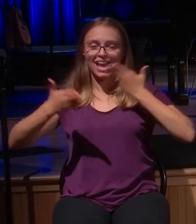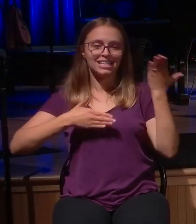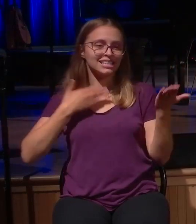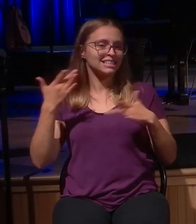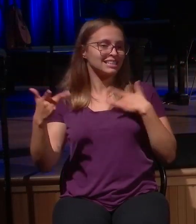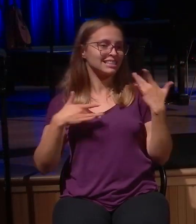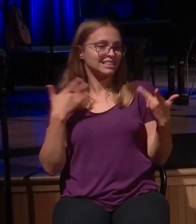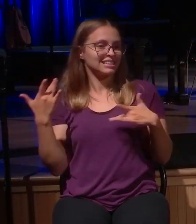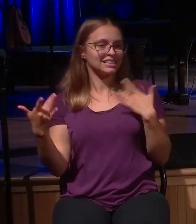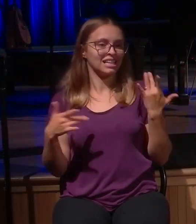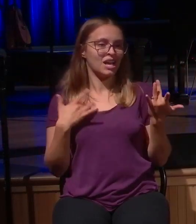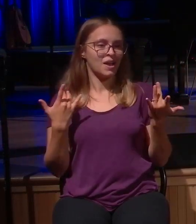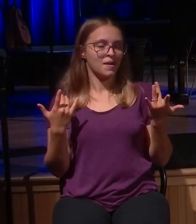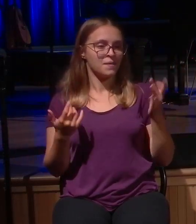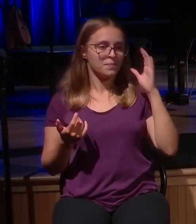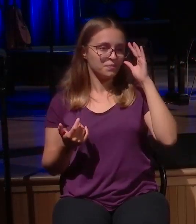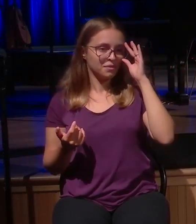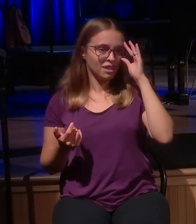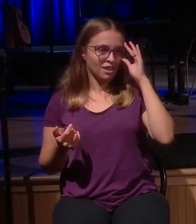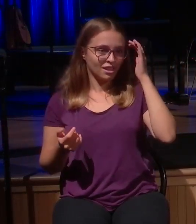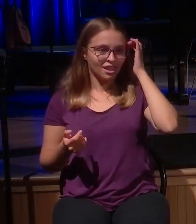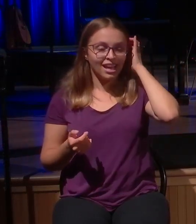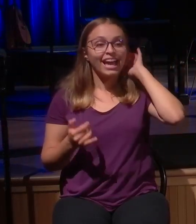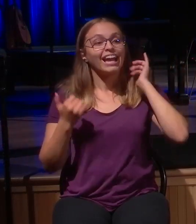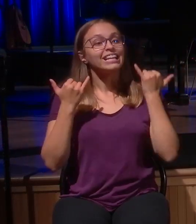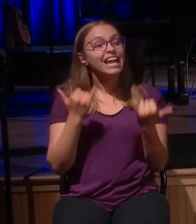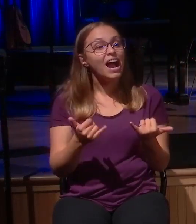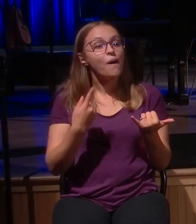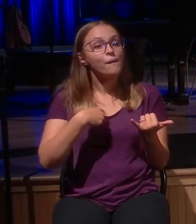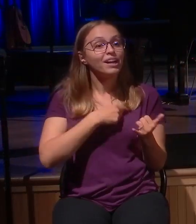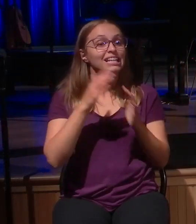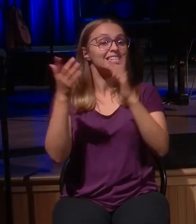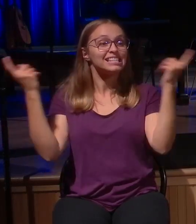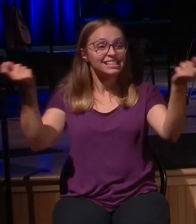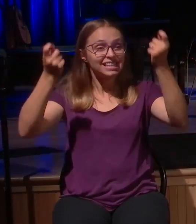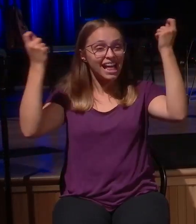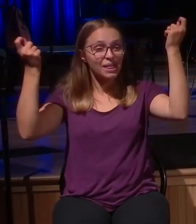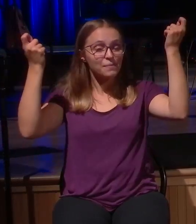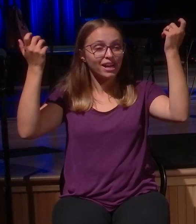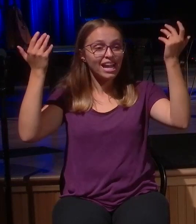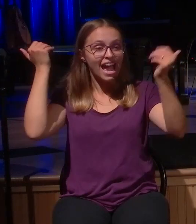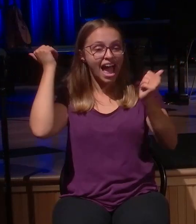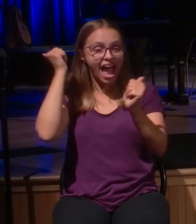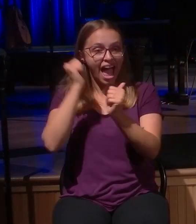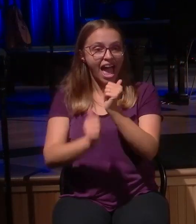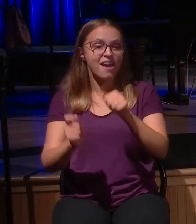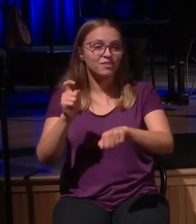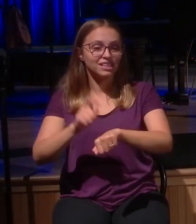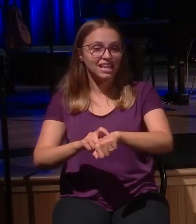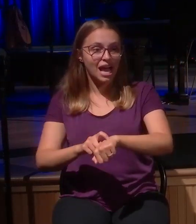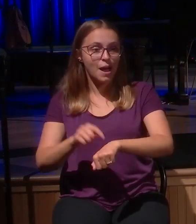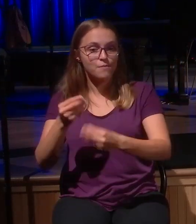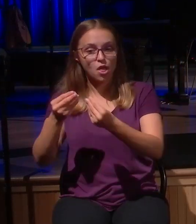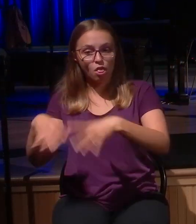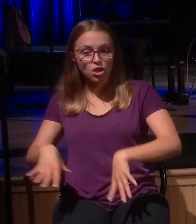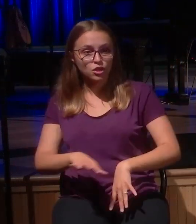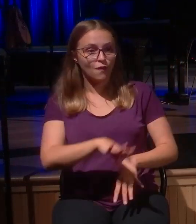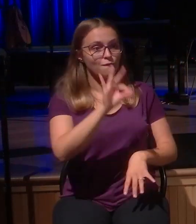celebrate about the 407 at Lake Anne decision. Let's celebrate every time the lost become found. That is a celebration worthy that the